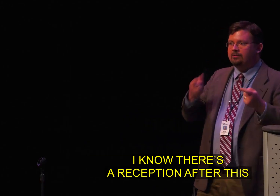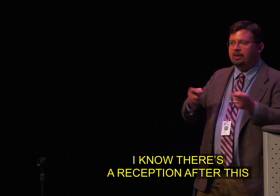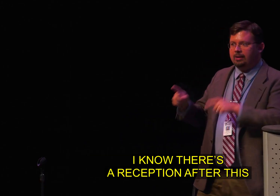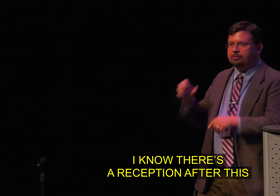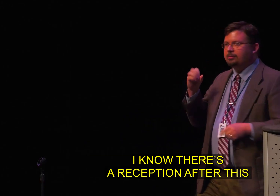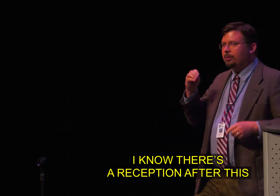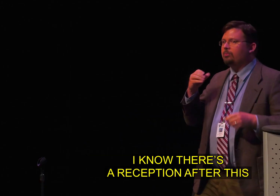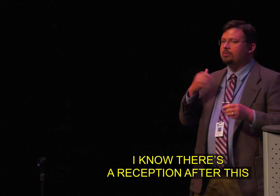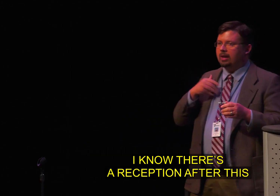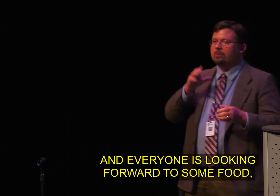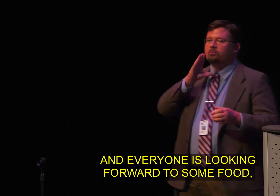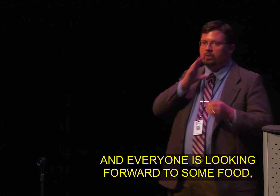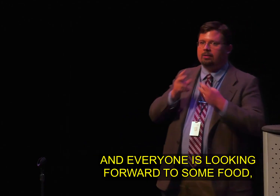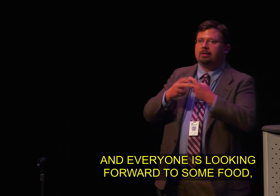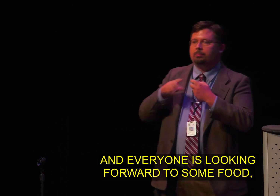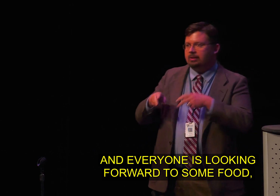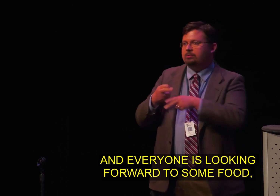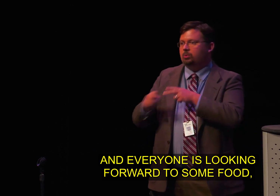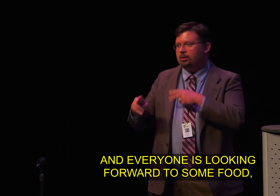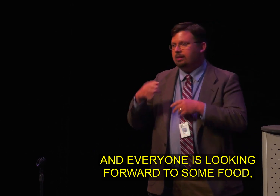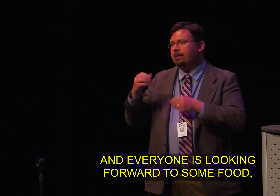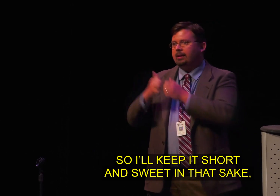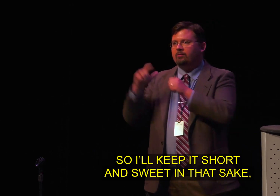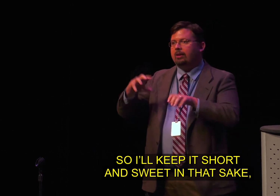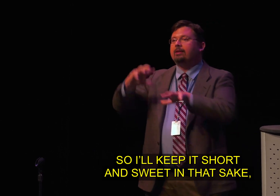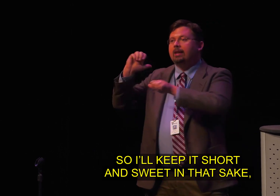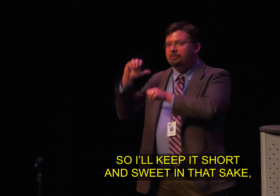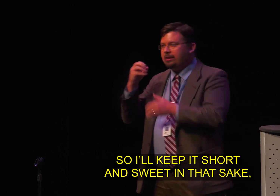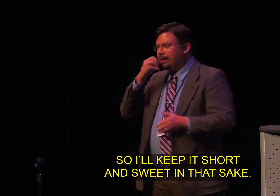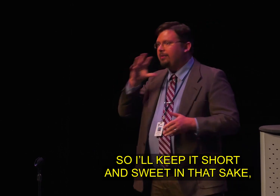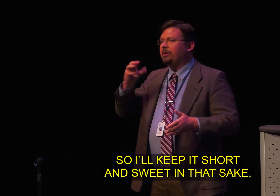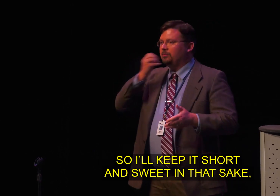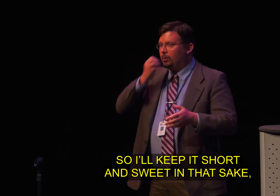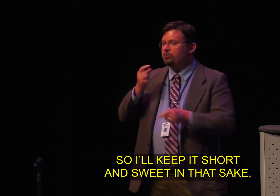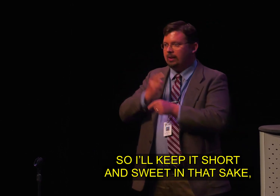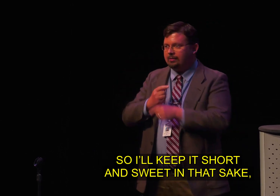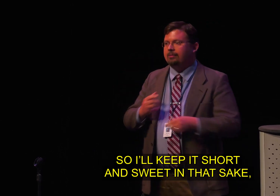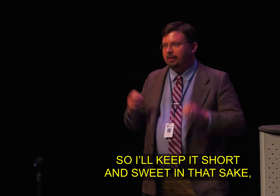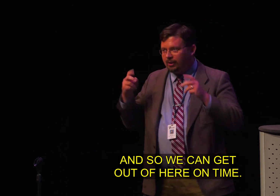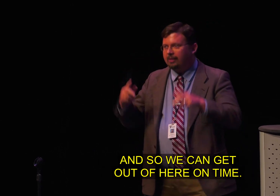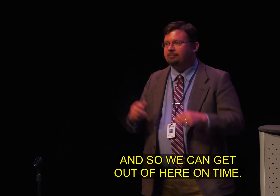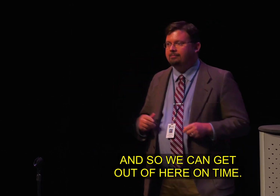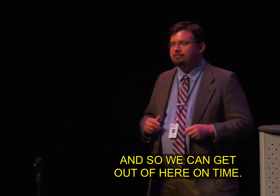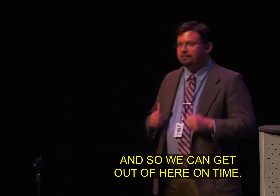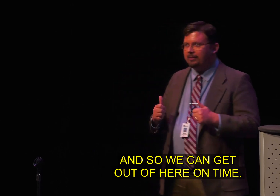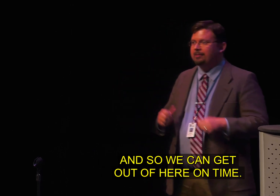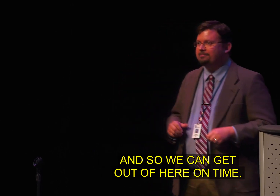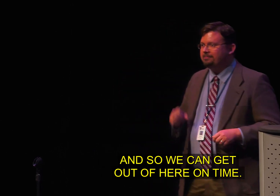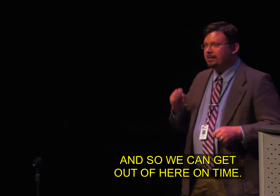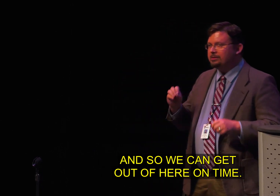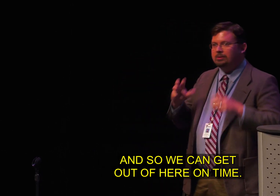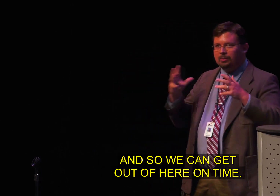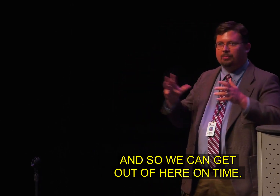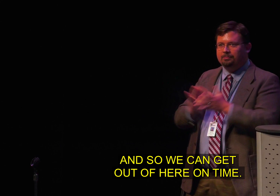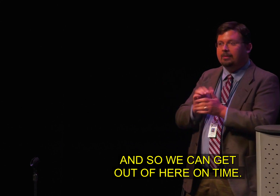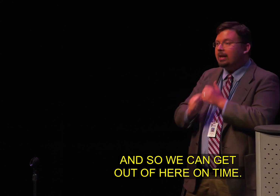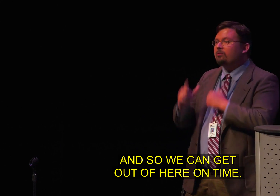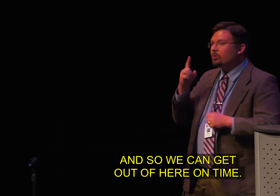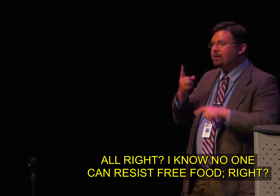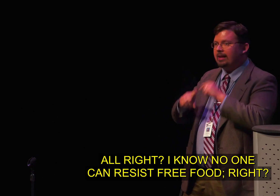I know that there's a reception after this and everyone's looking forward to some food. So I'll keep it short and sweet in that sake and so we can get out of here on time.